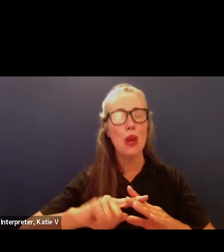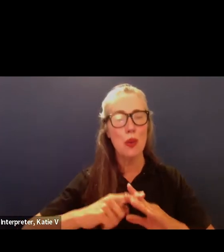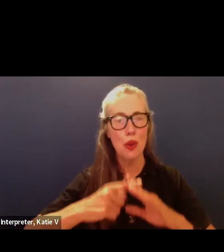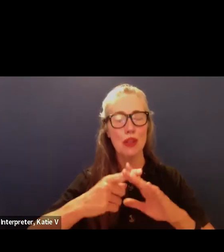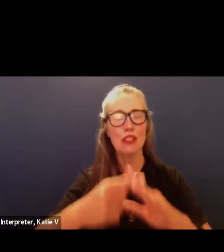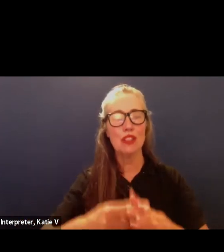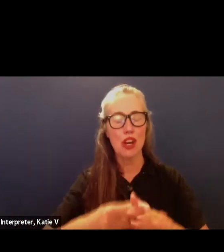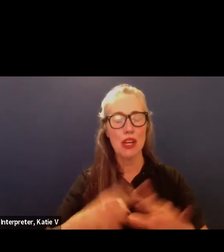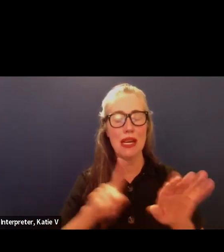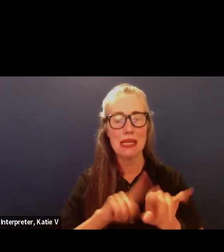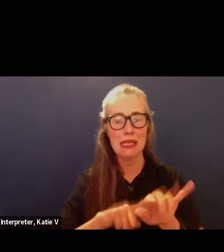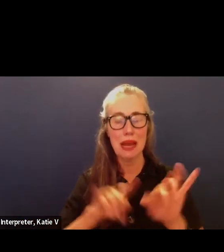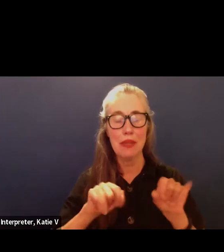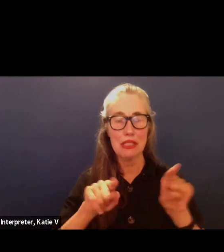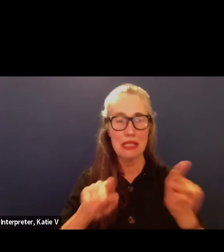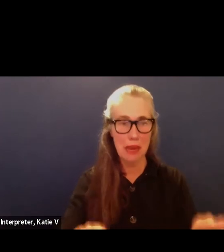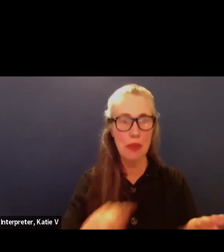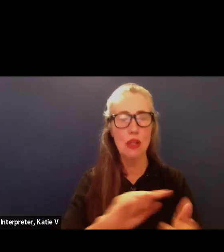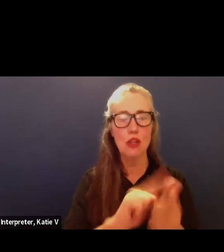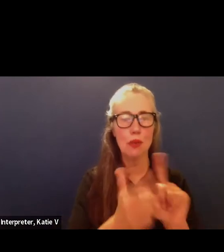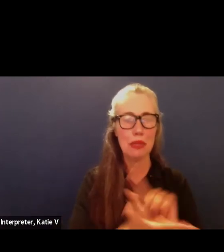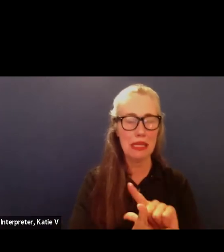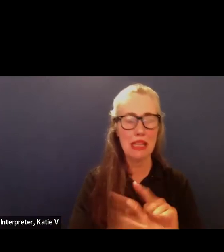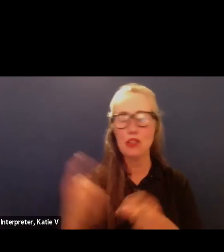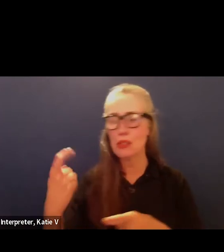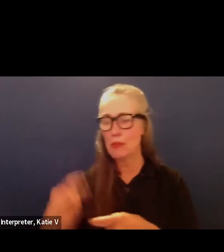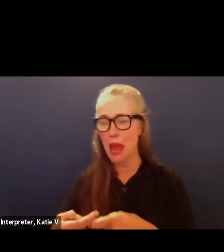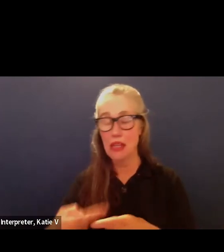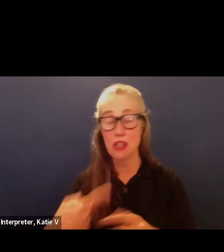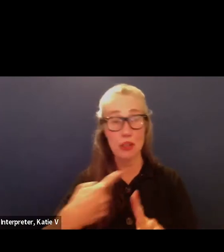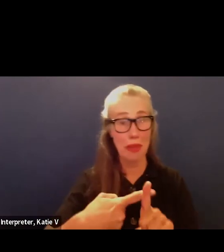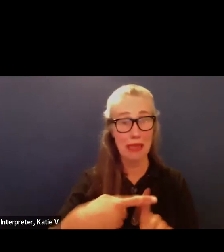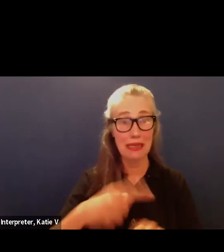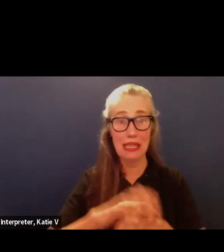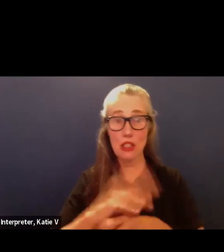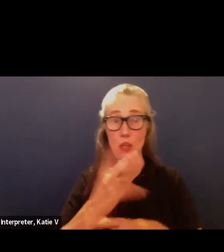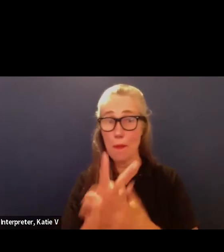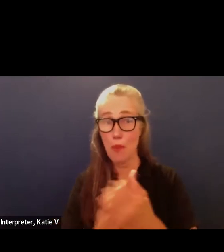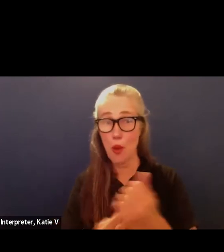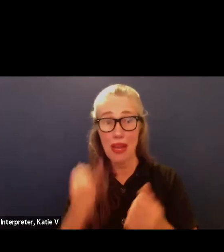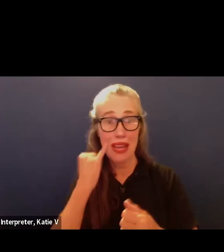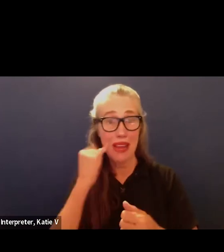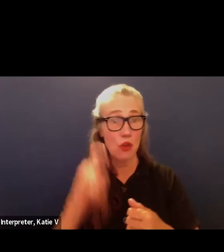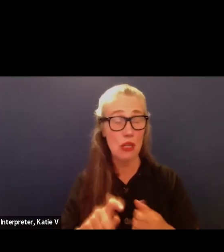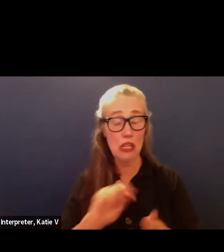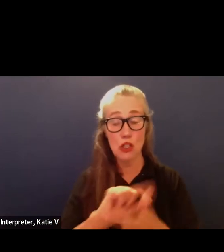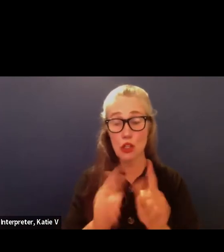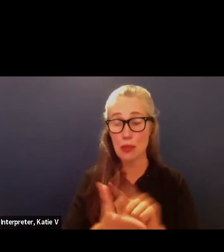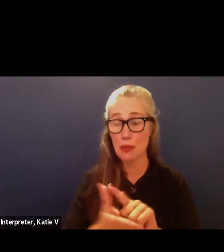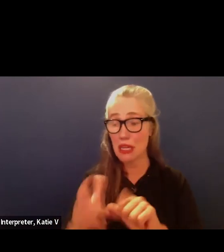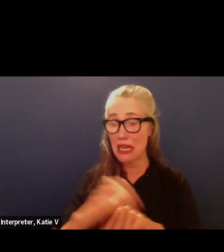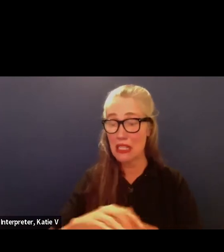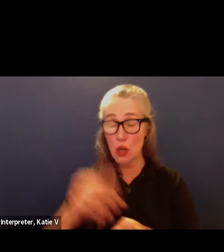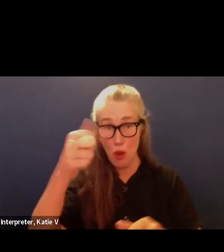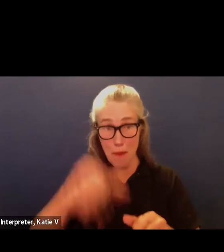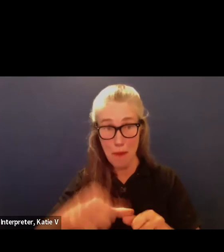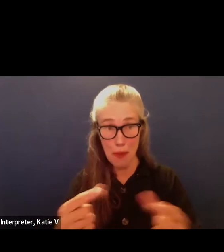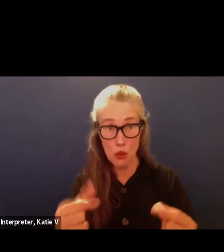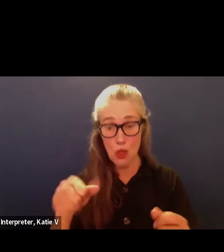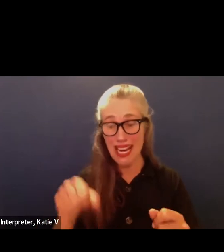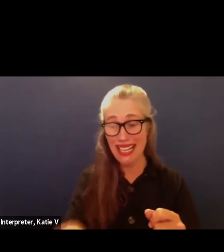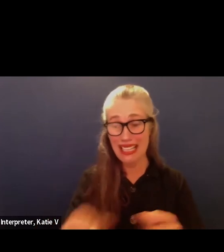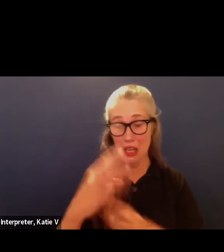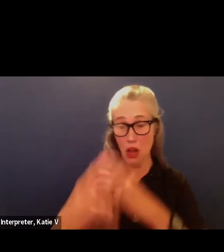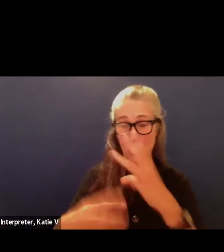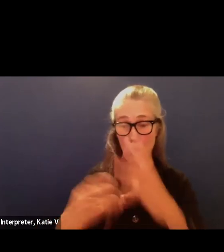interpretation into spanish and also into english if you will be needing interpretation into english just remember to click on the